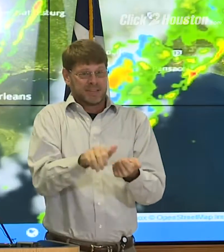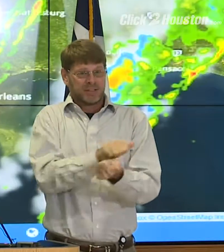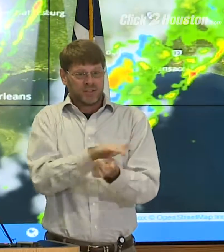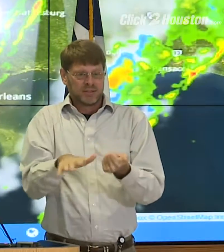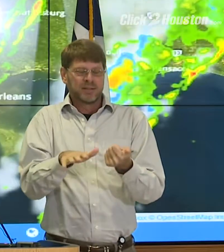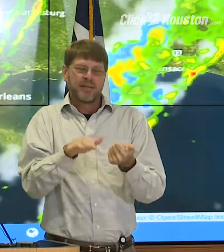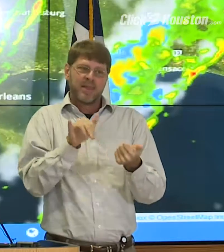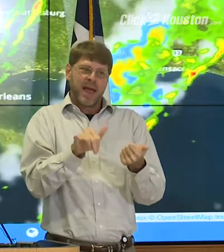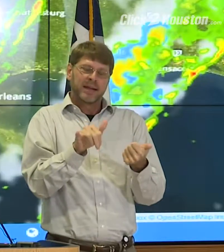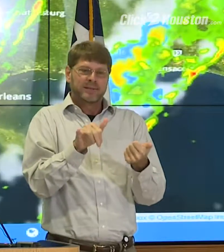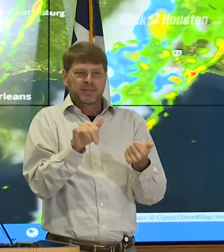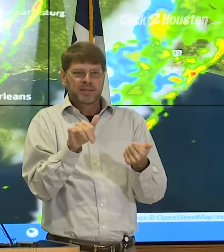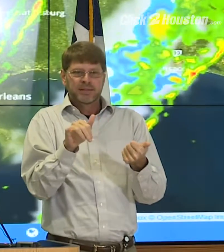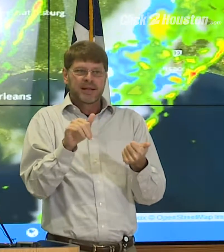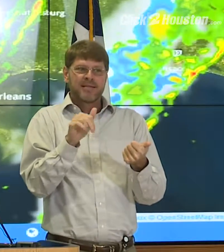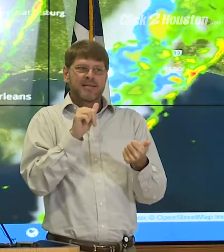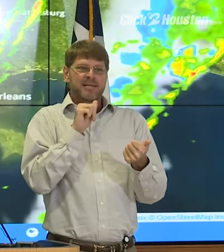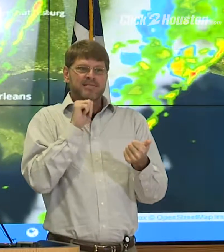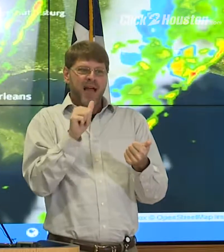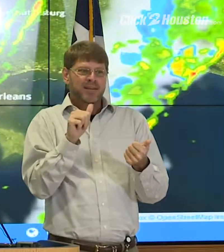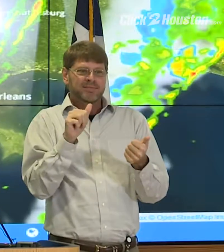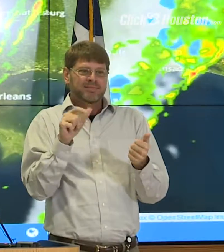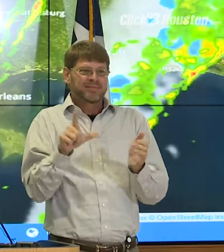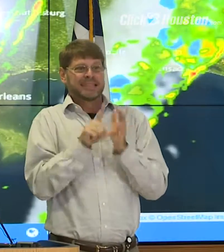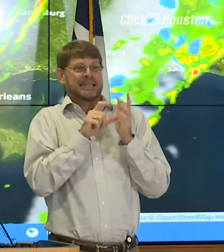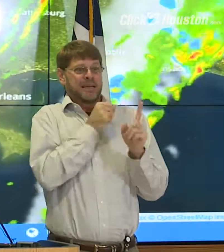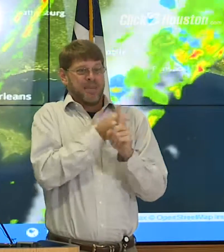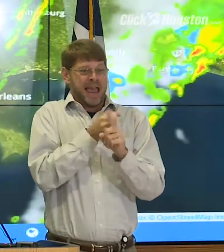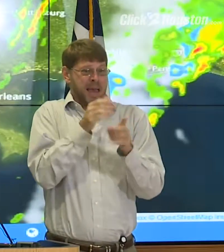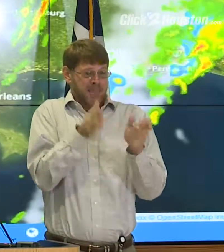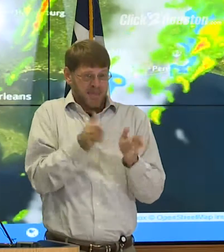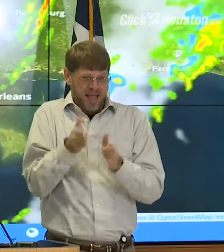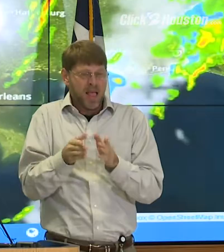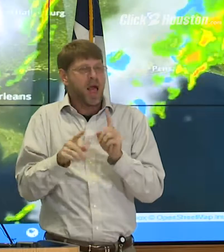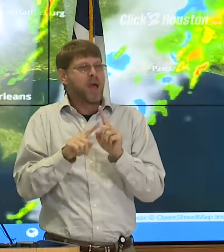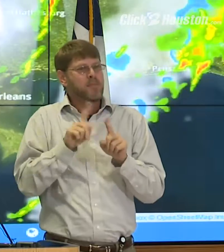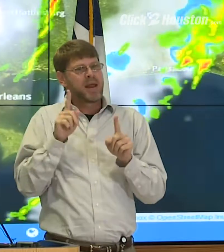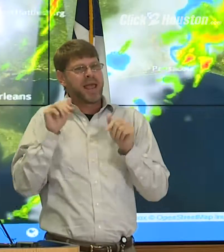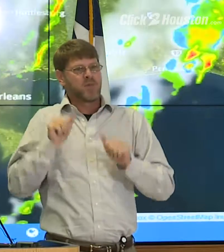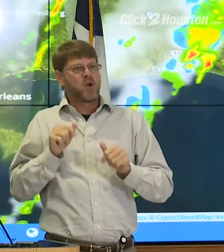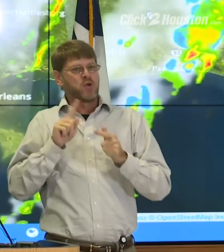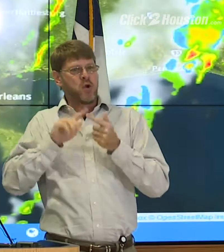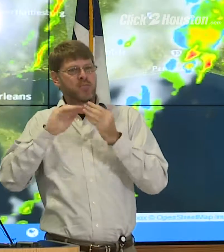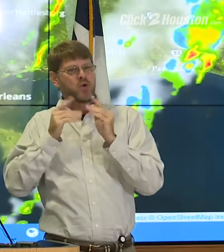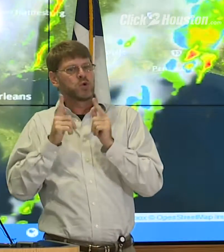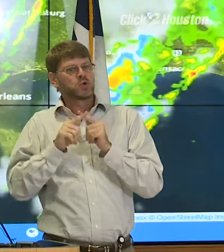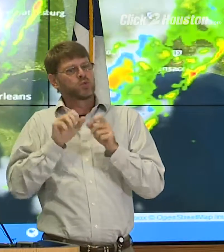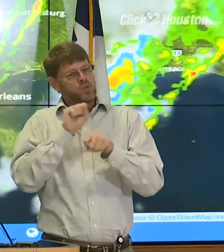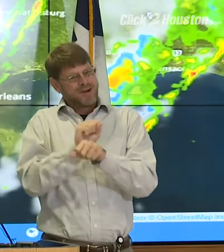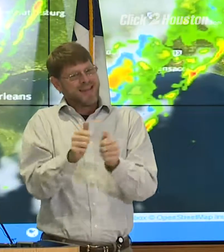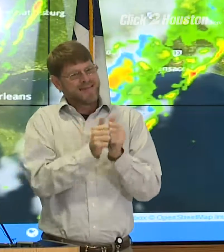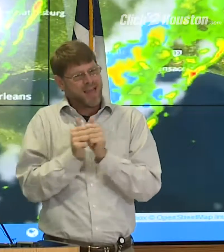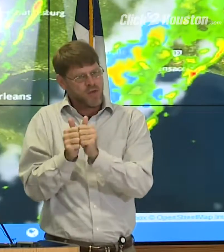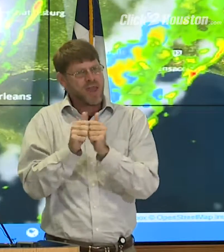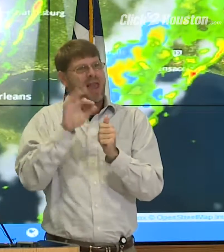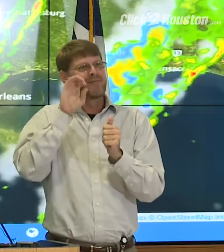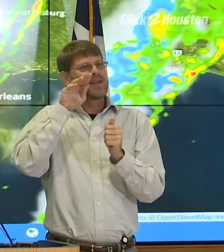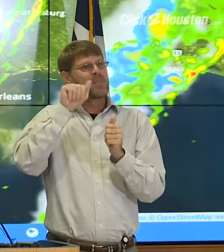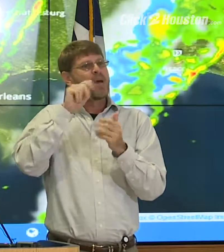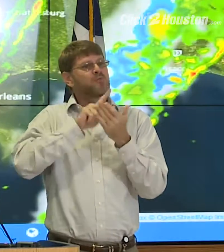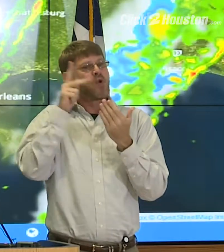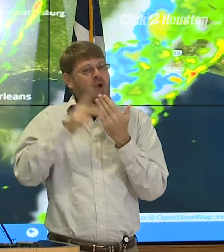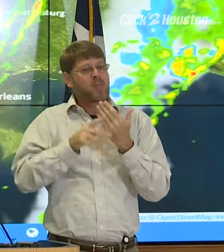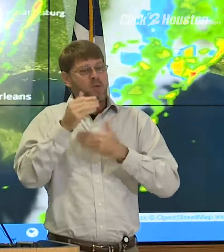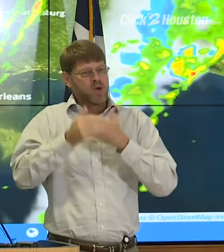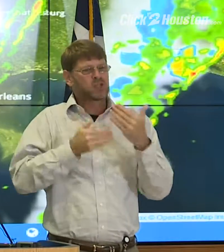is something that while not immediately impacting individuals, it does impact the ability for the community to come together, and FEMA programs and